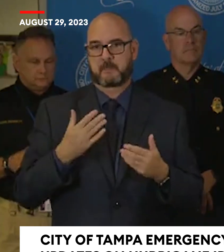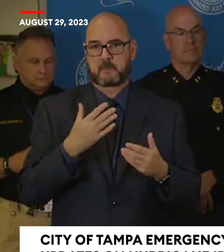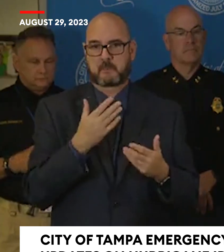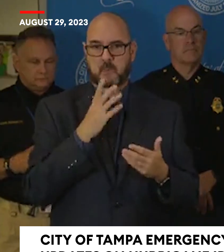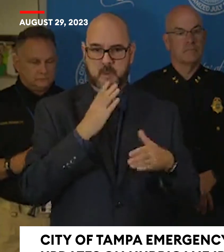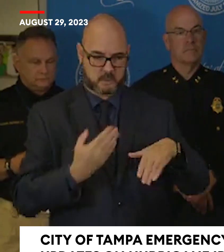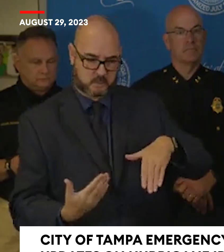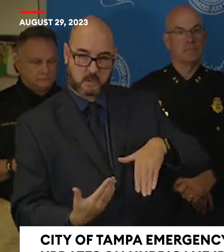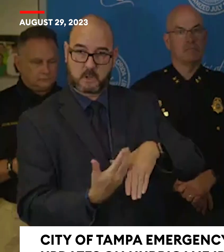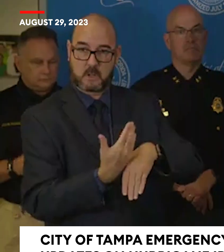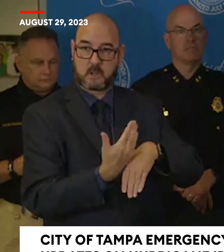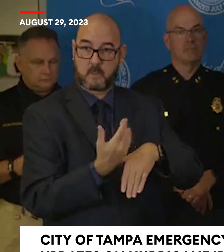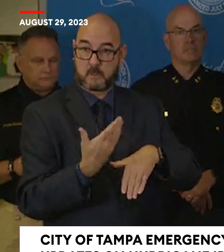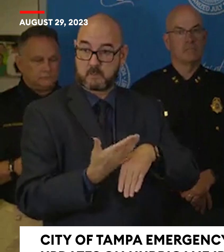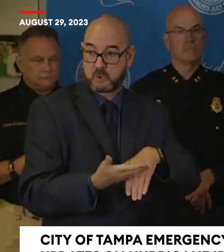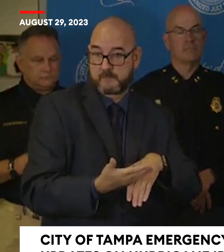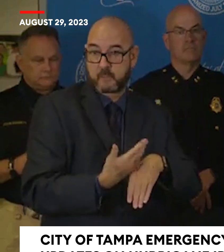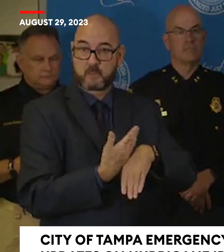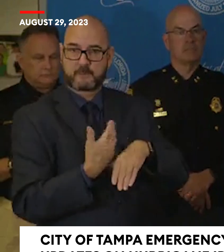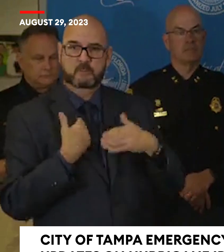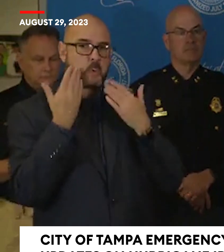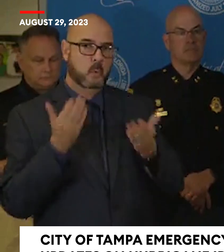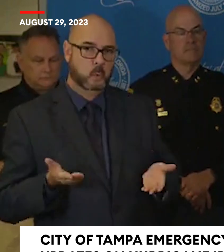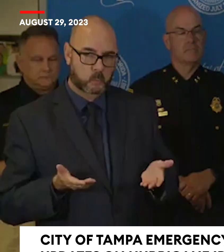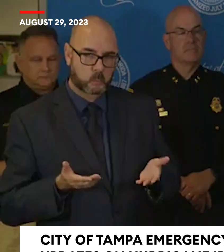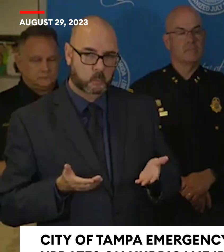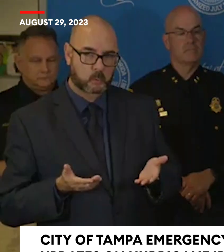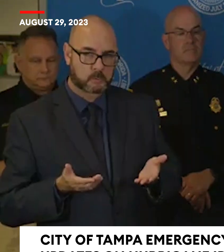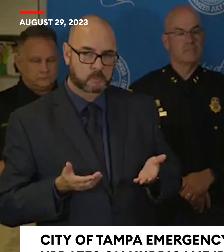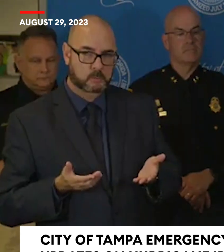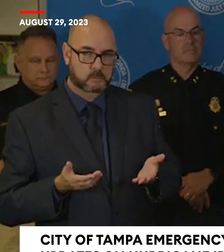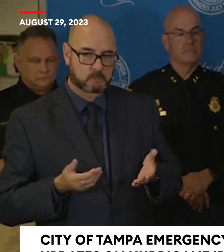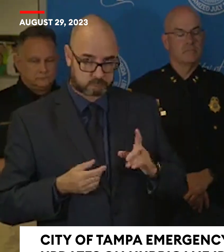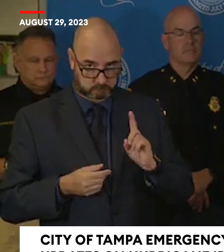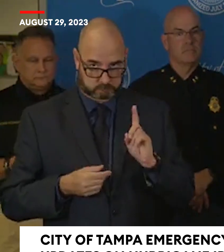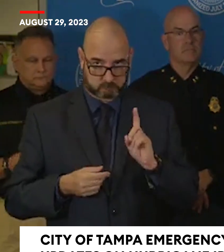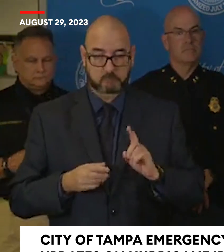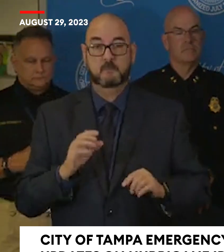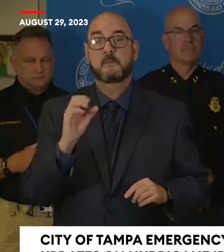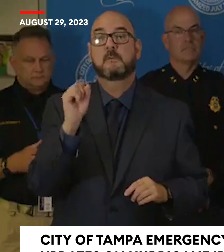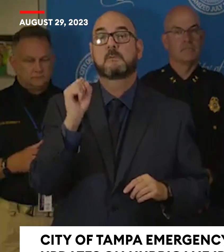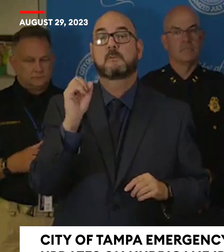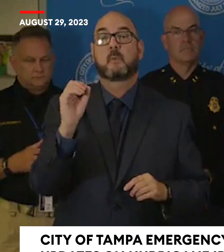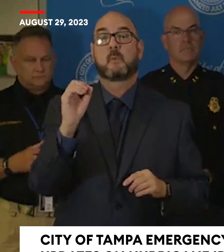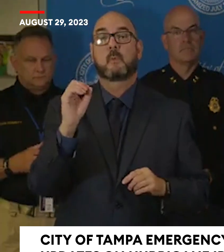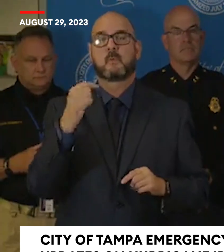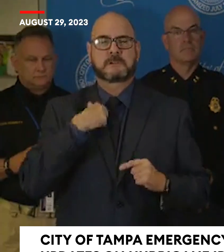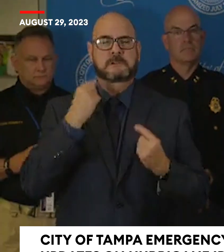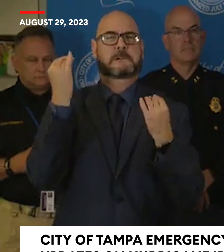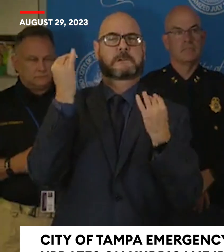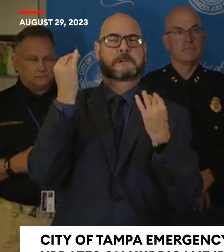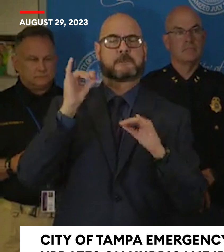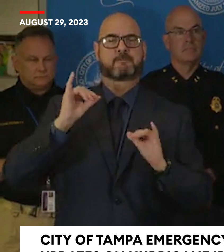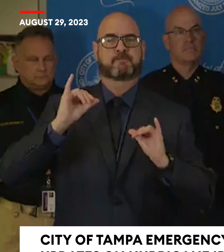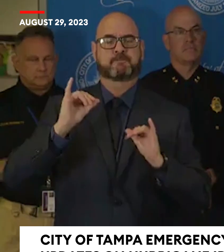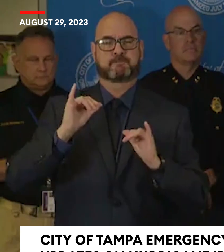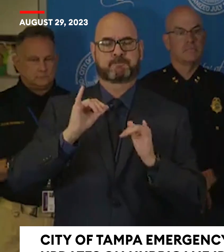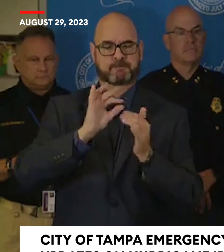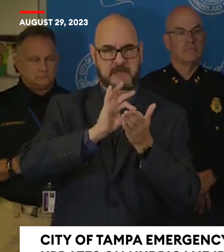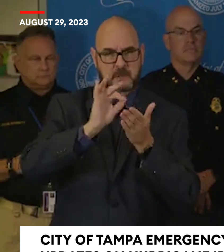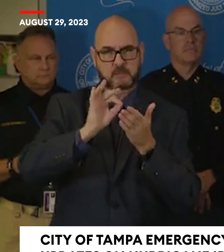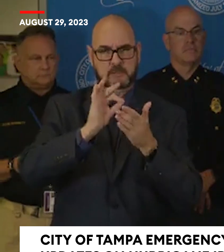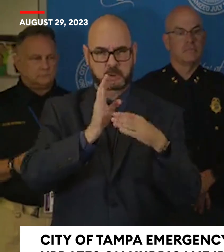the higher temperatures in the Gulf. So all of that has been factored into this storm. And they're confident